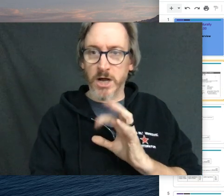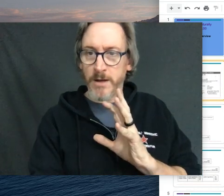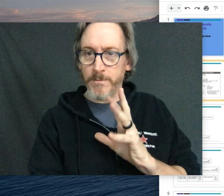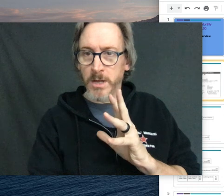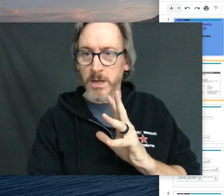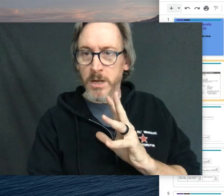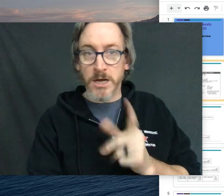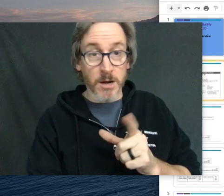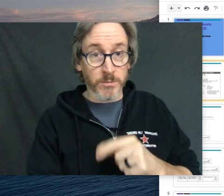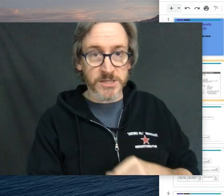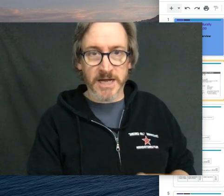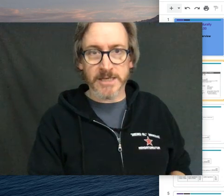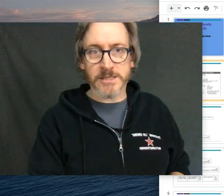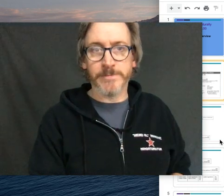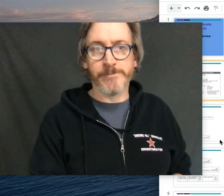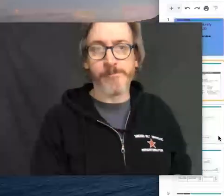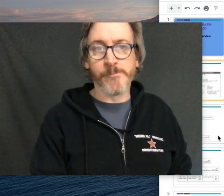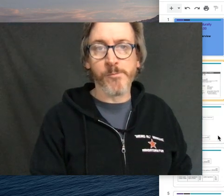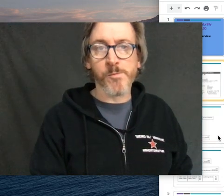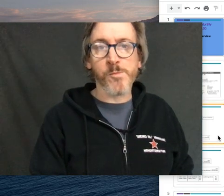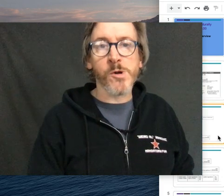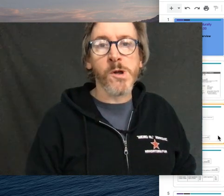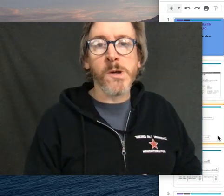number signs.